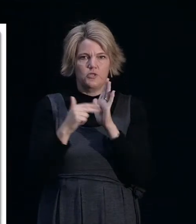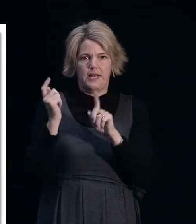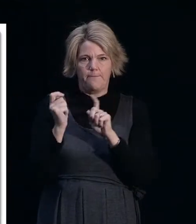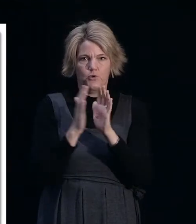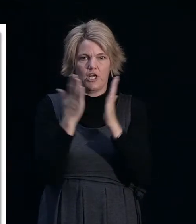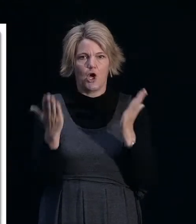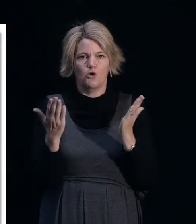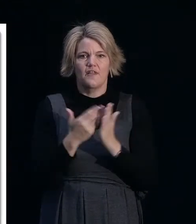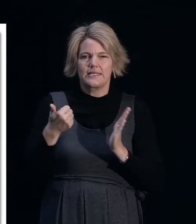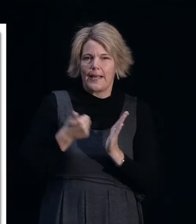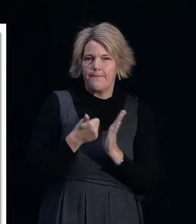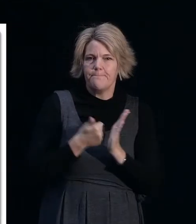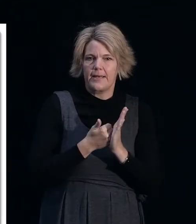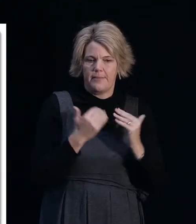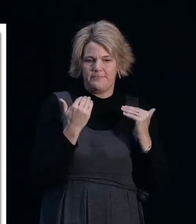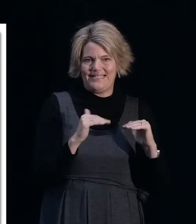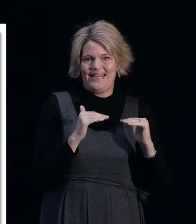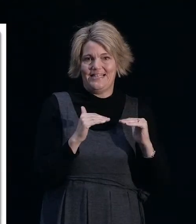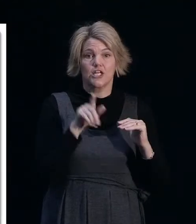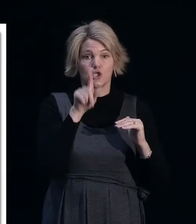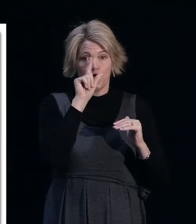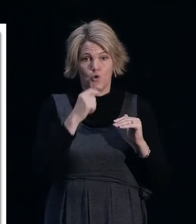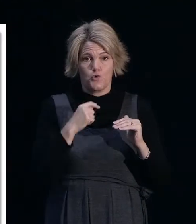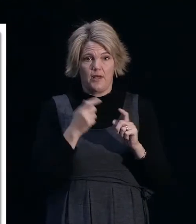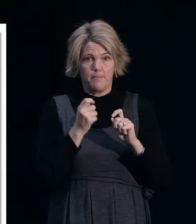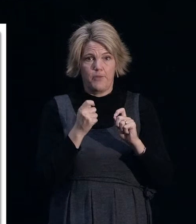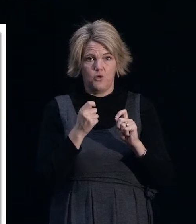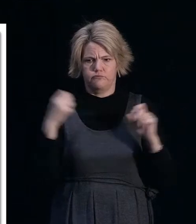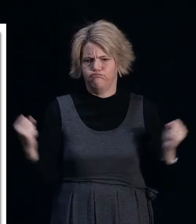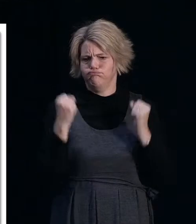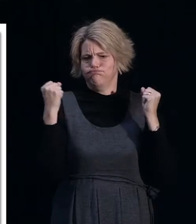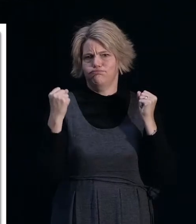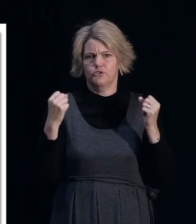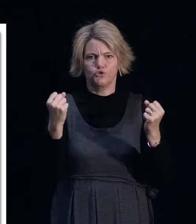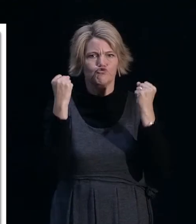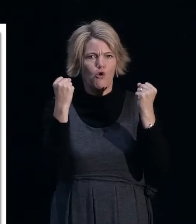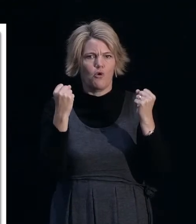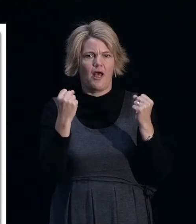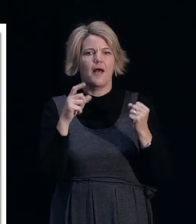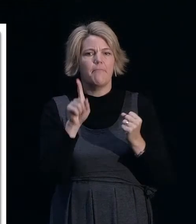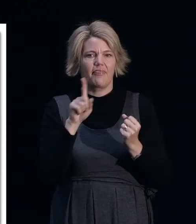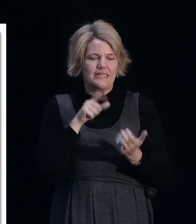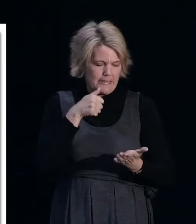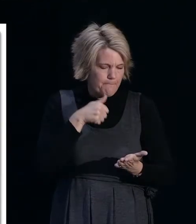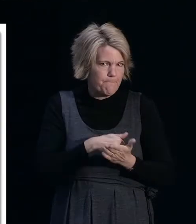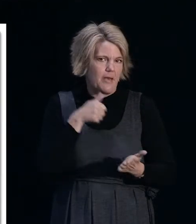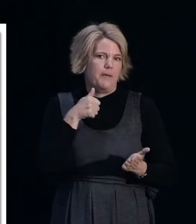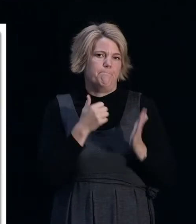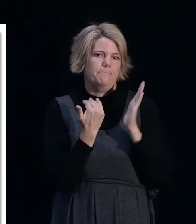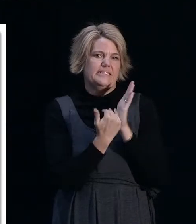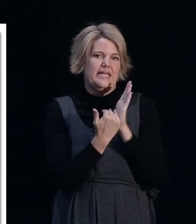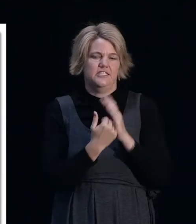minimum standard. So people can always build greater or stronger or better than the minimum standard, but nonetheless it sets a minimum standard.